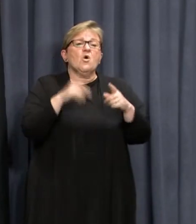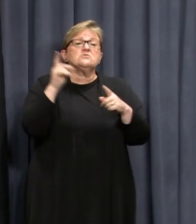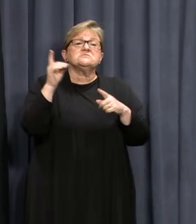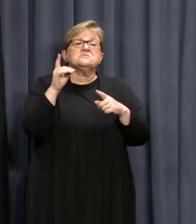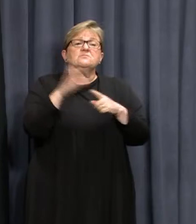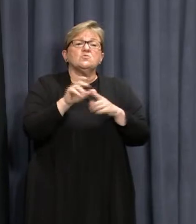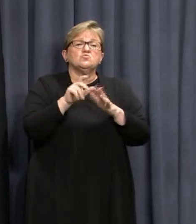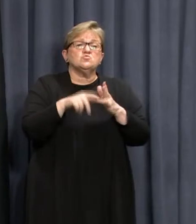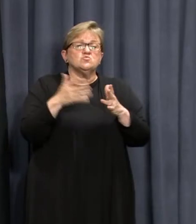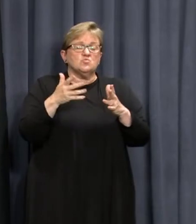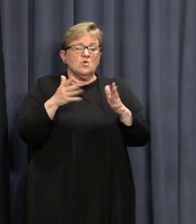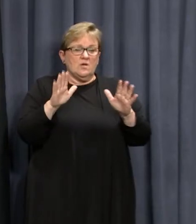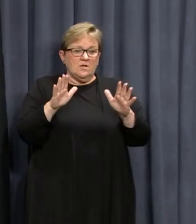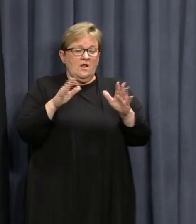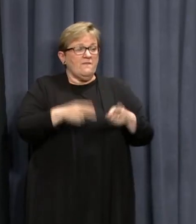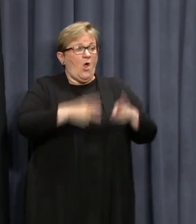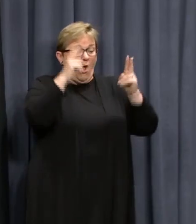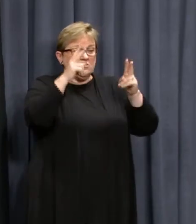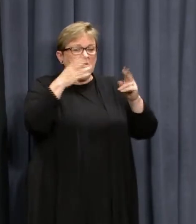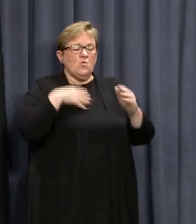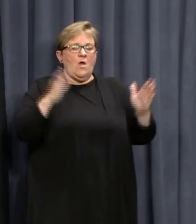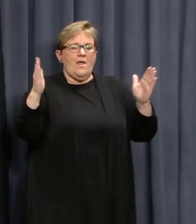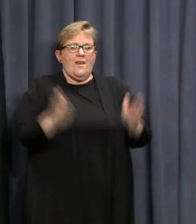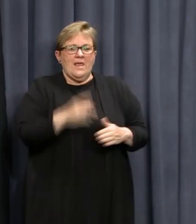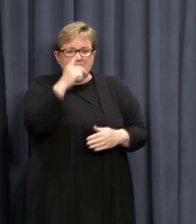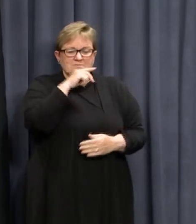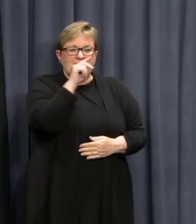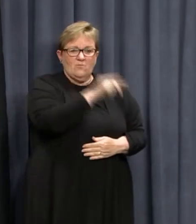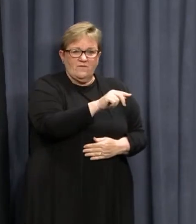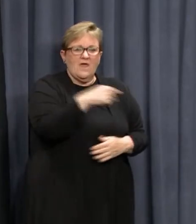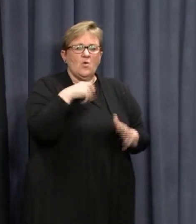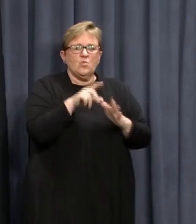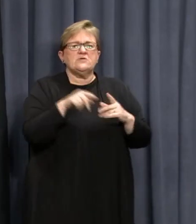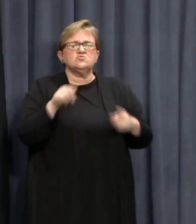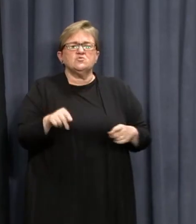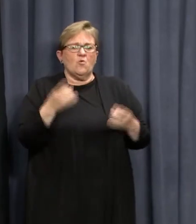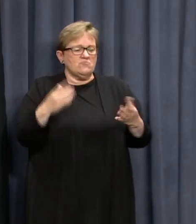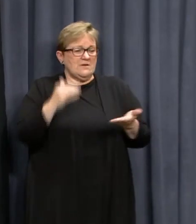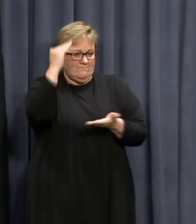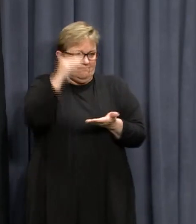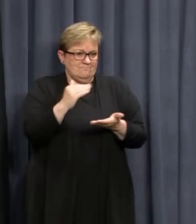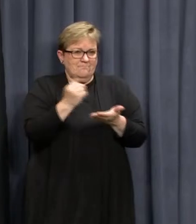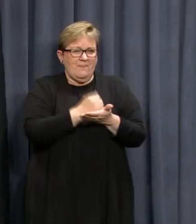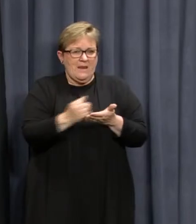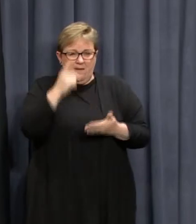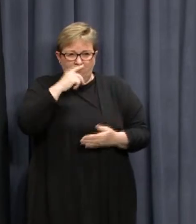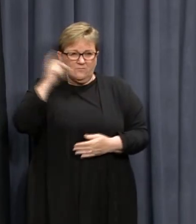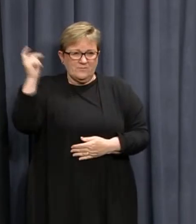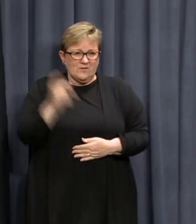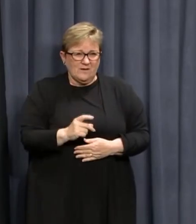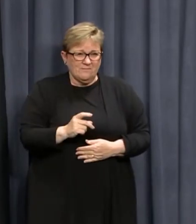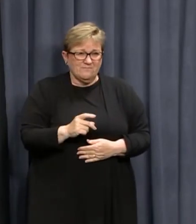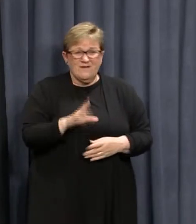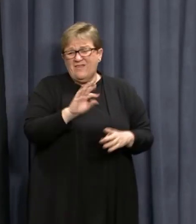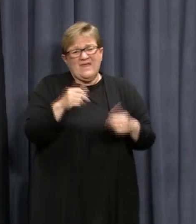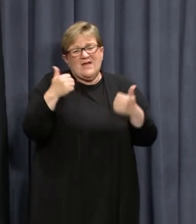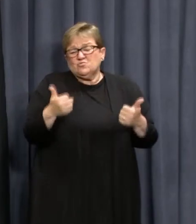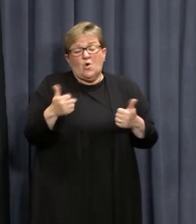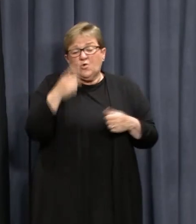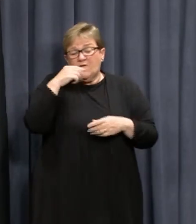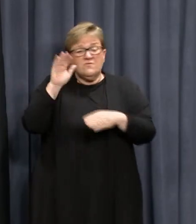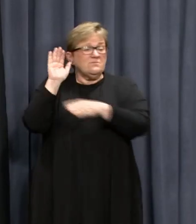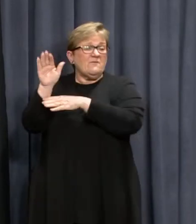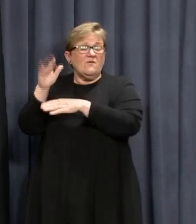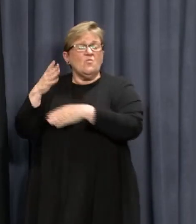we can do is drop the pressure on our hotels. And that's what we're doing. We're going to reduce the numbers coming in. And that won't be good for people